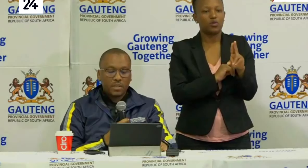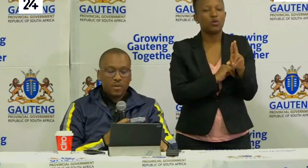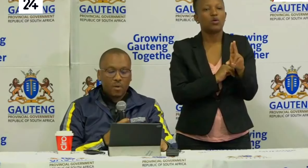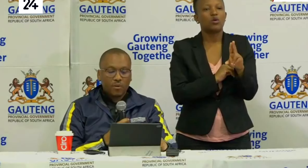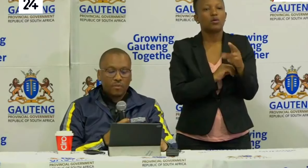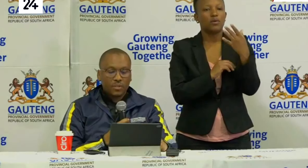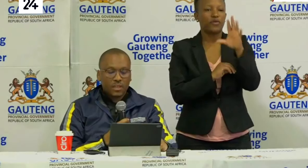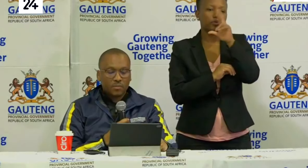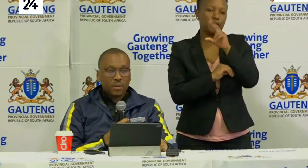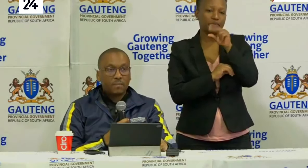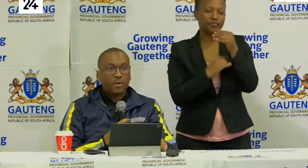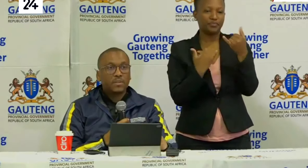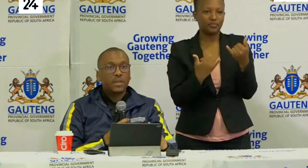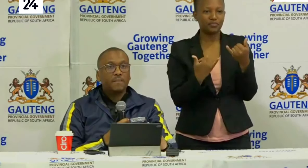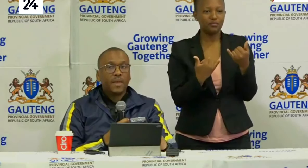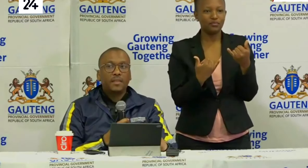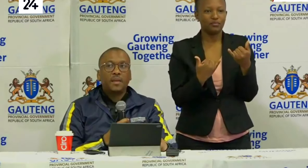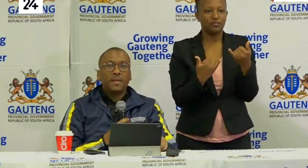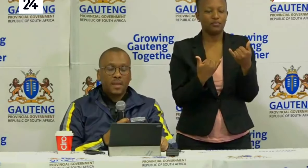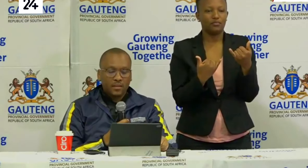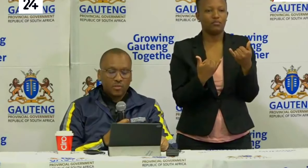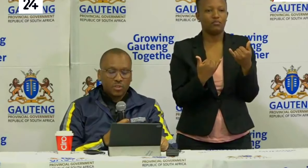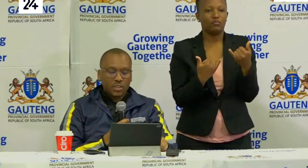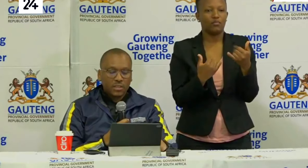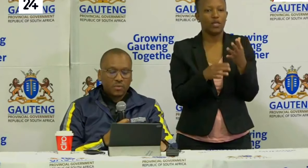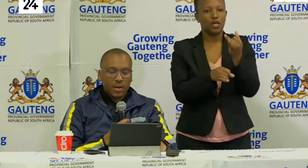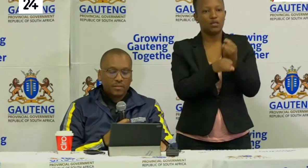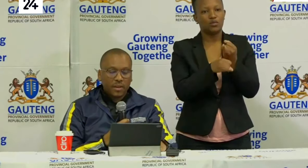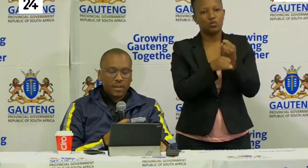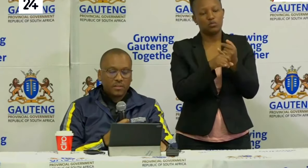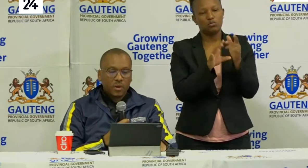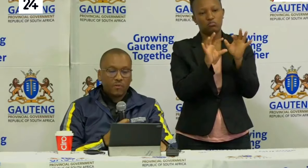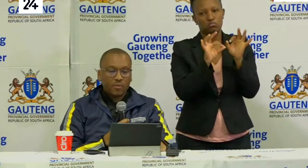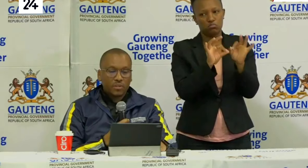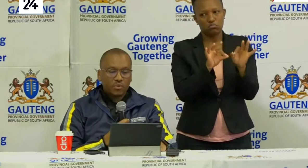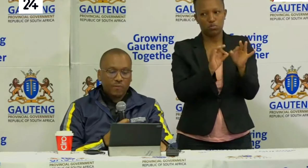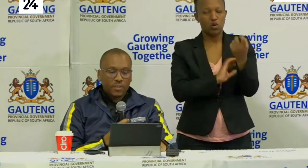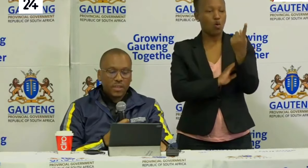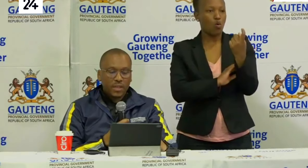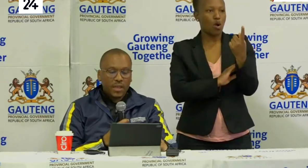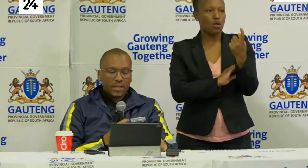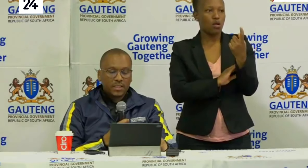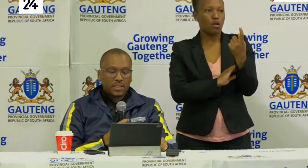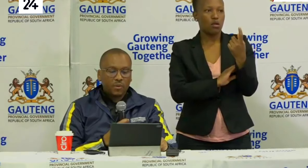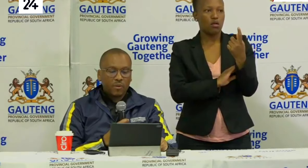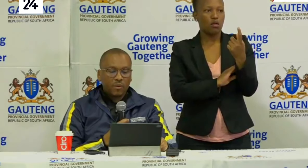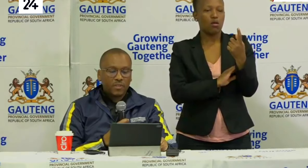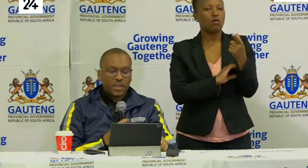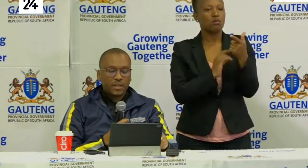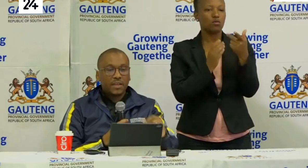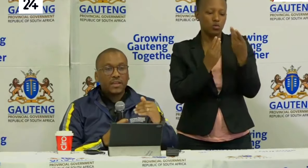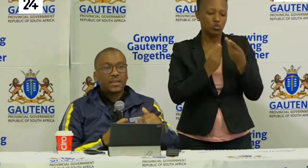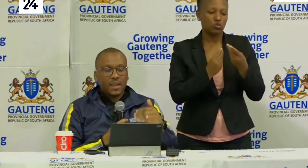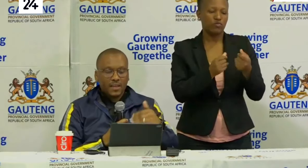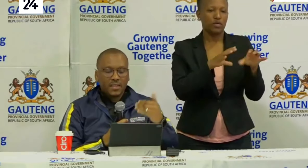about one of those that I spoken about and the institution is quite ready and it's one of those swift actions that we